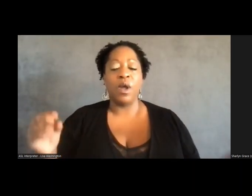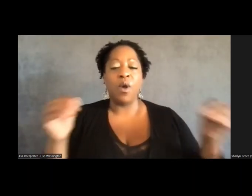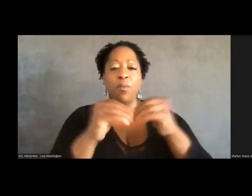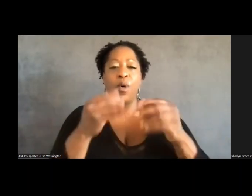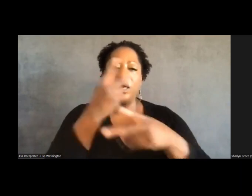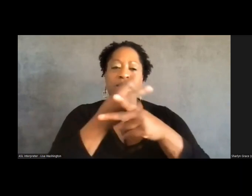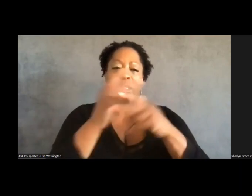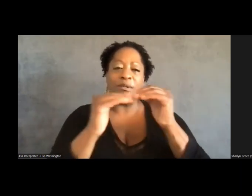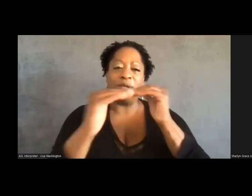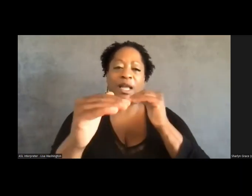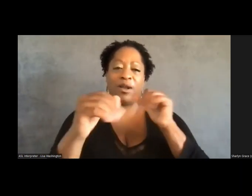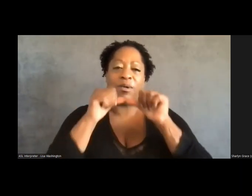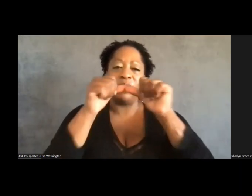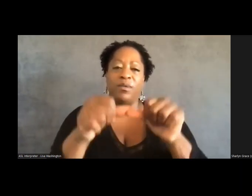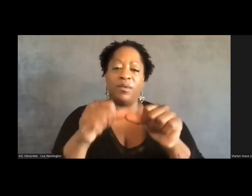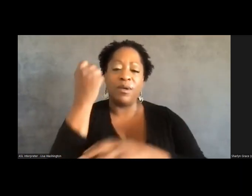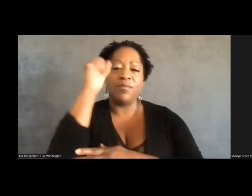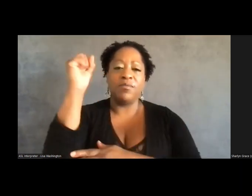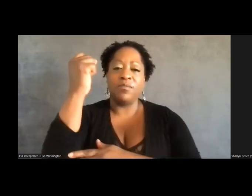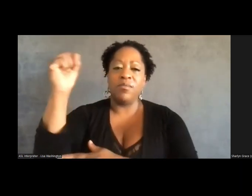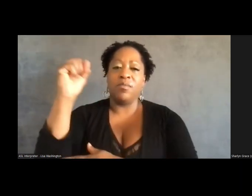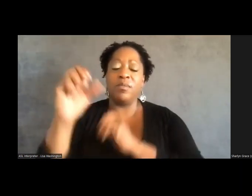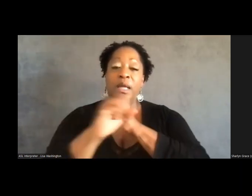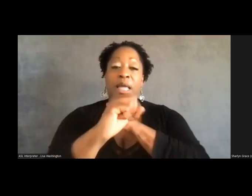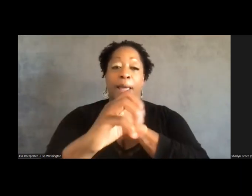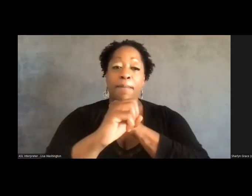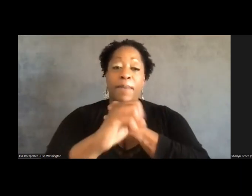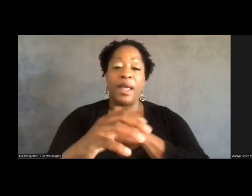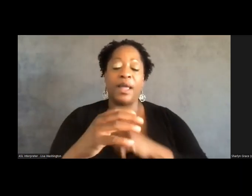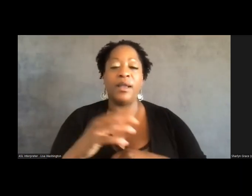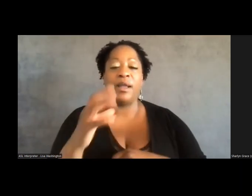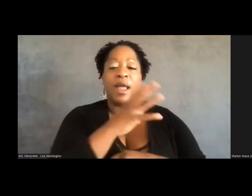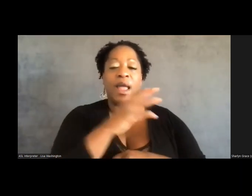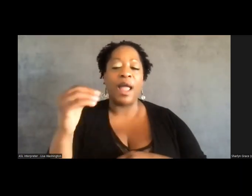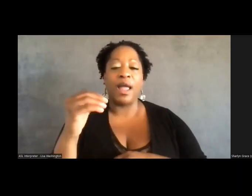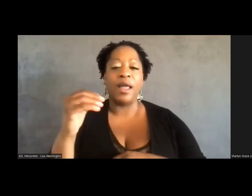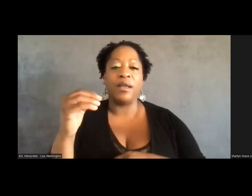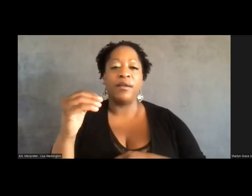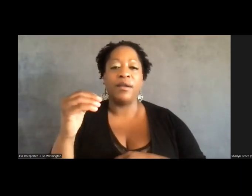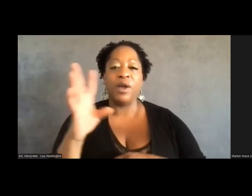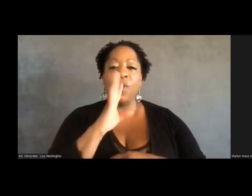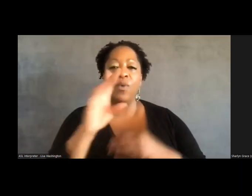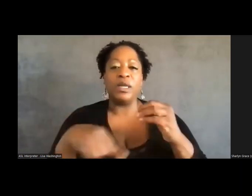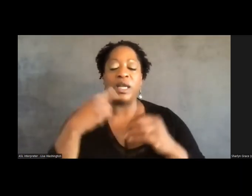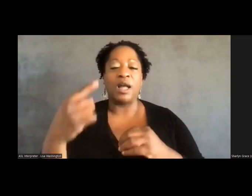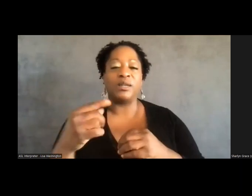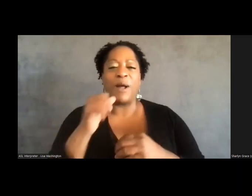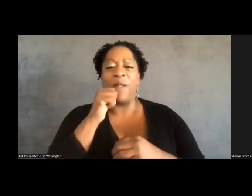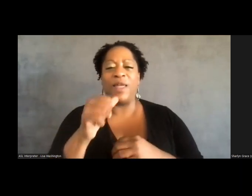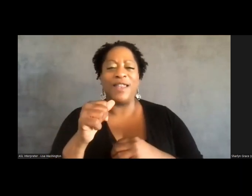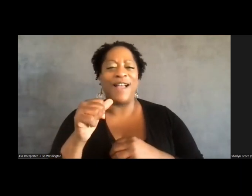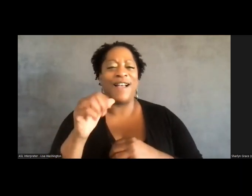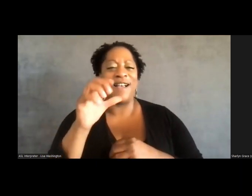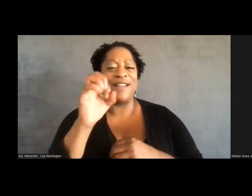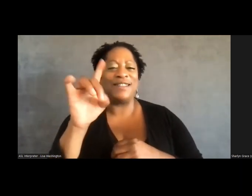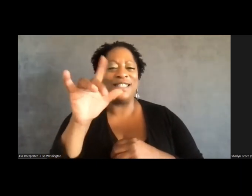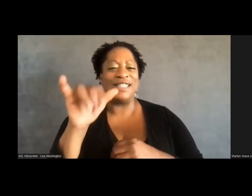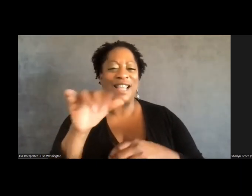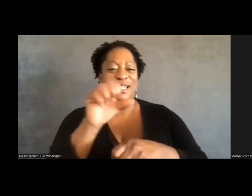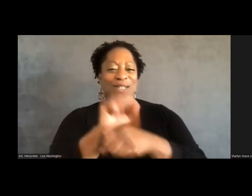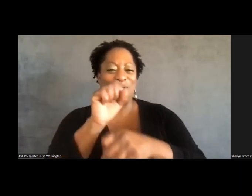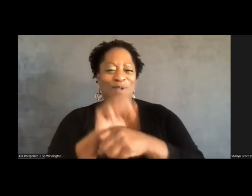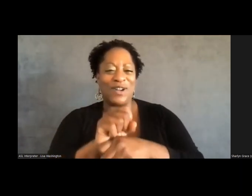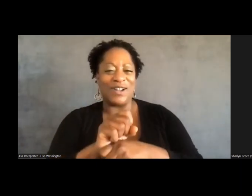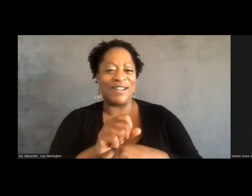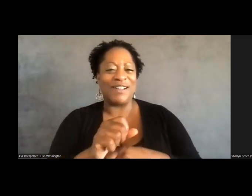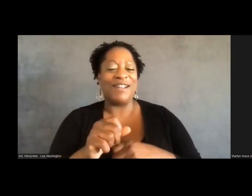movements. And I think all that we sort of talked about the unsexy work and there's a question about the unsexy work. And I think